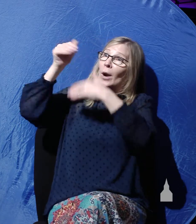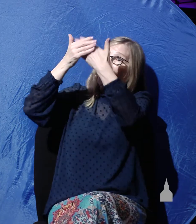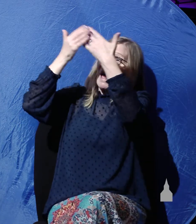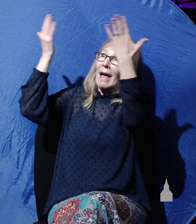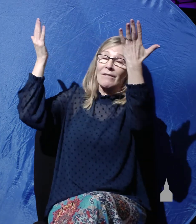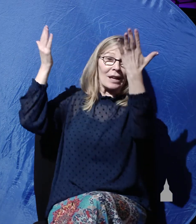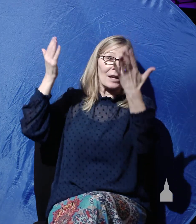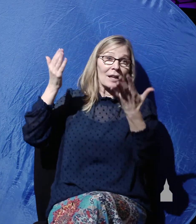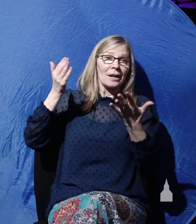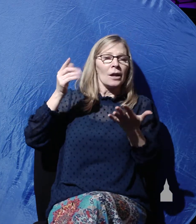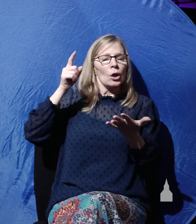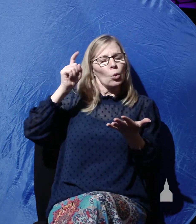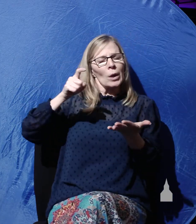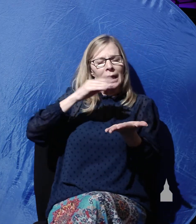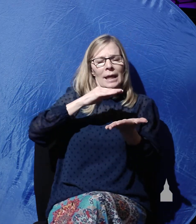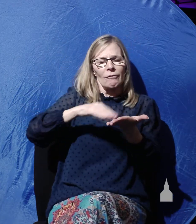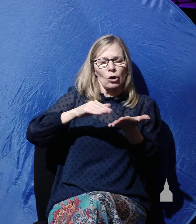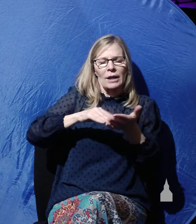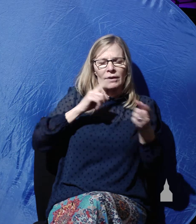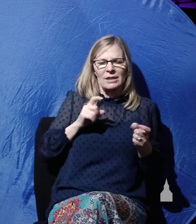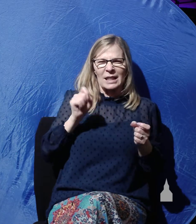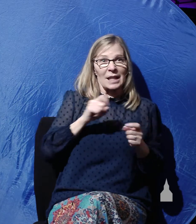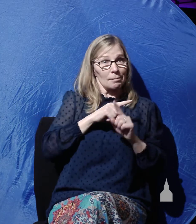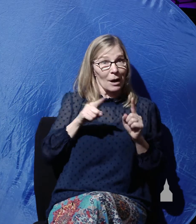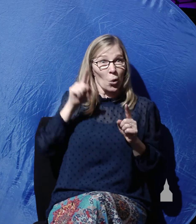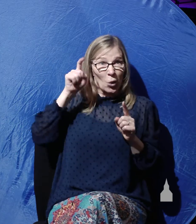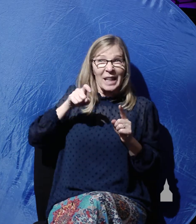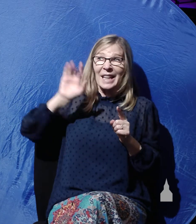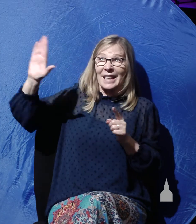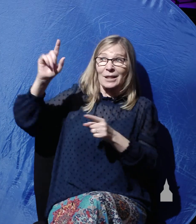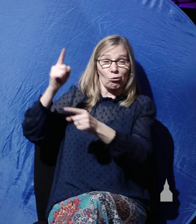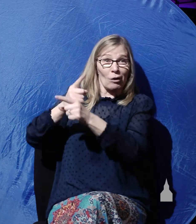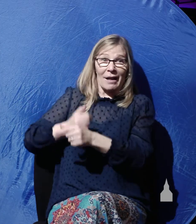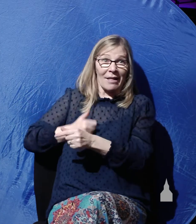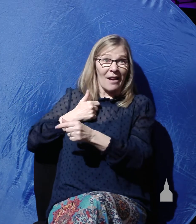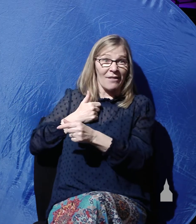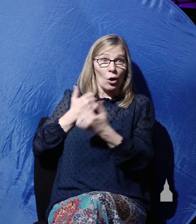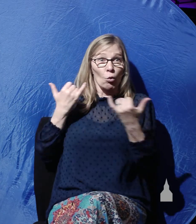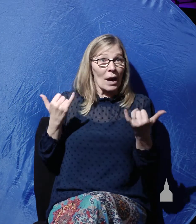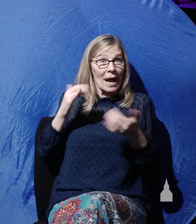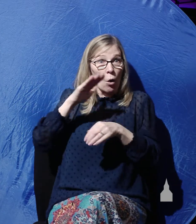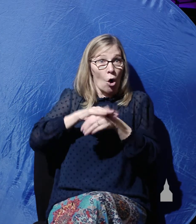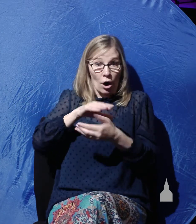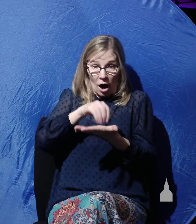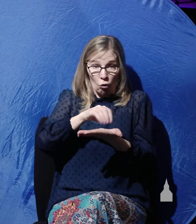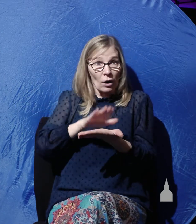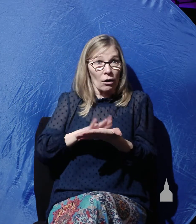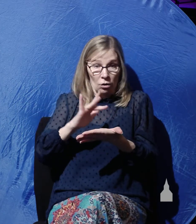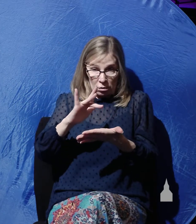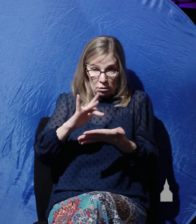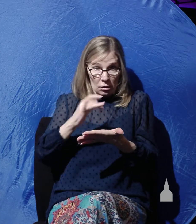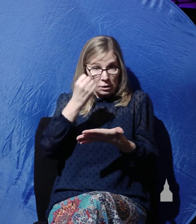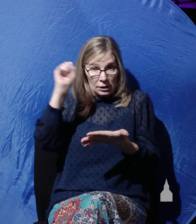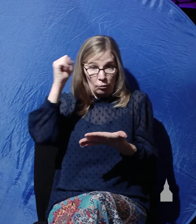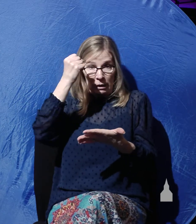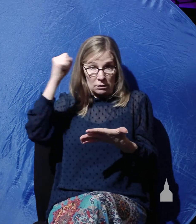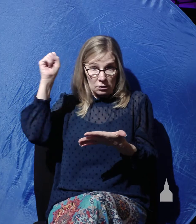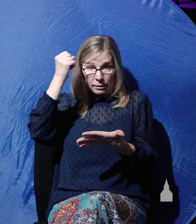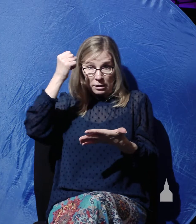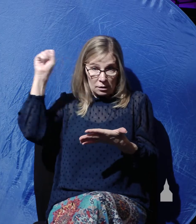forgiven, we need Christ's righteousness on our record because all that's on our record is disobedience, disobedience, disobedience. Christ